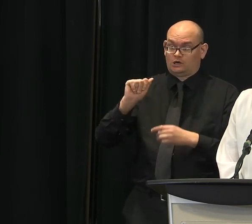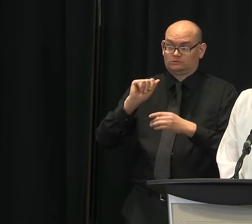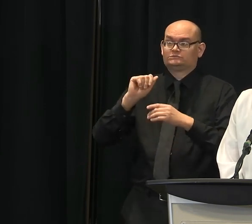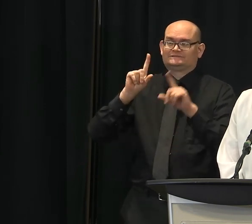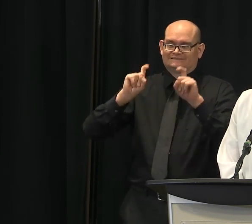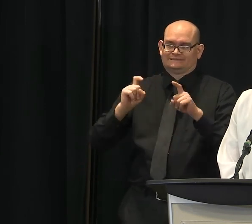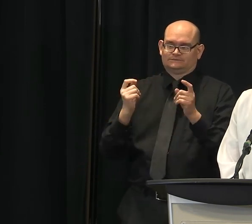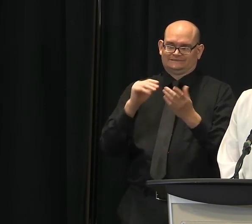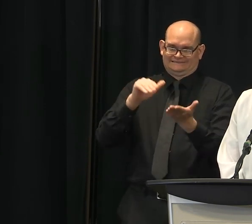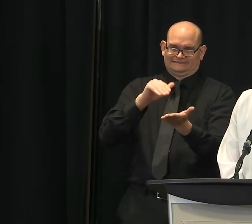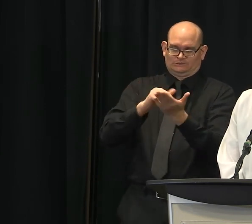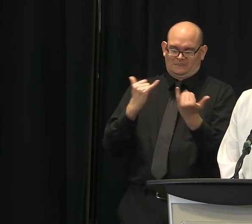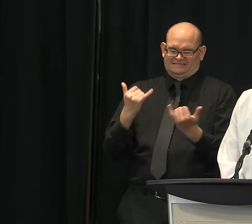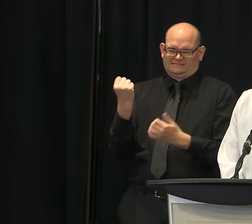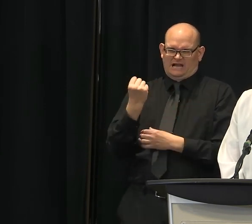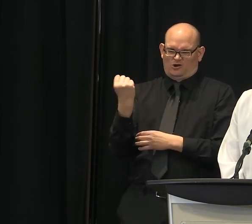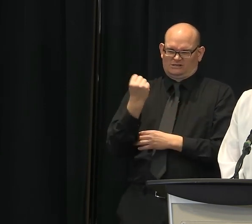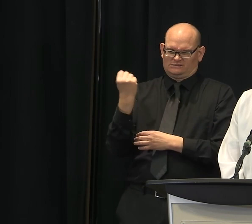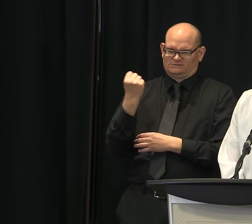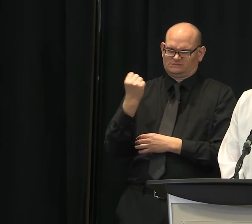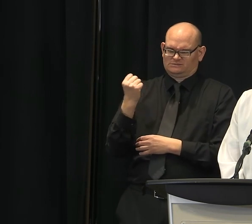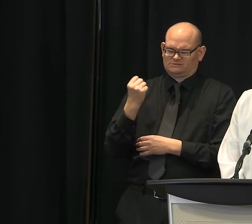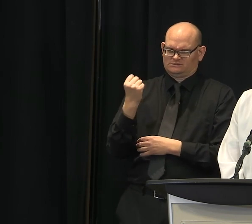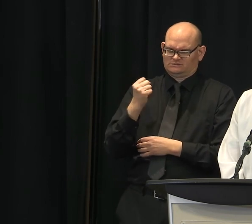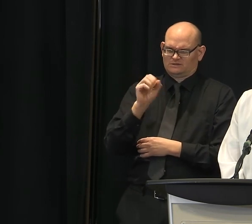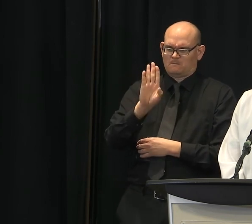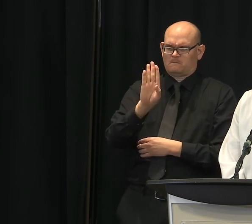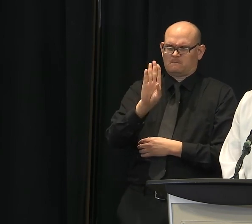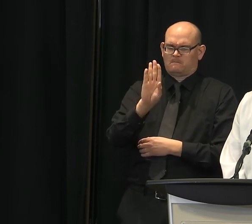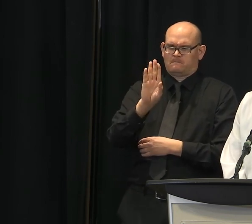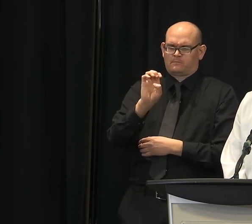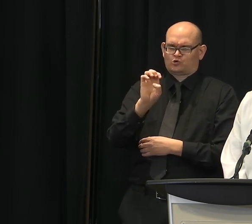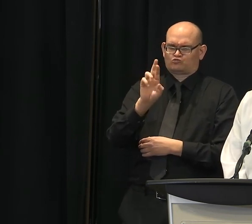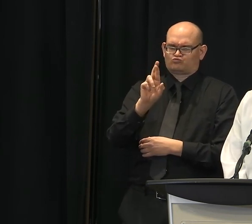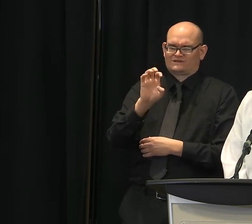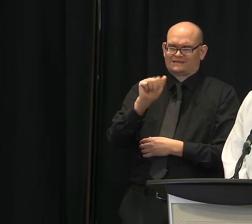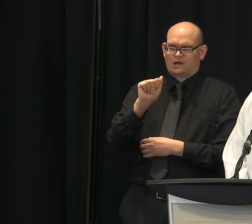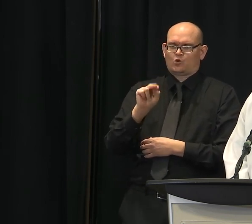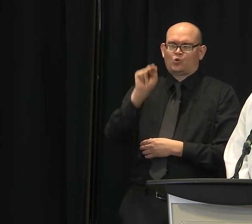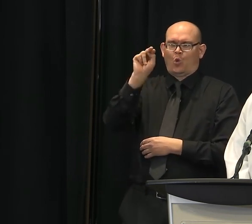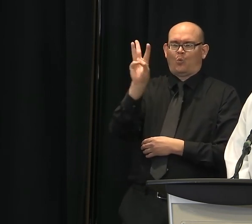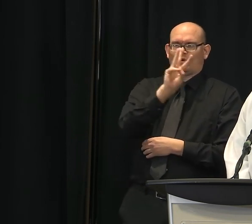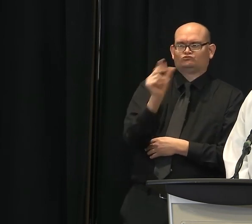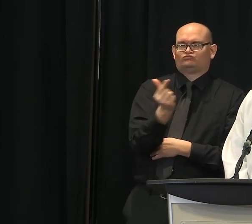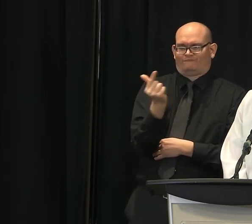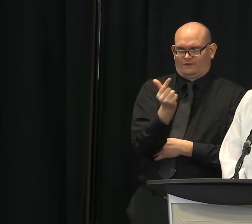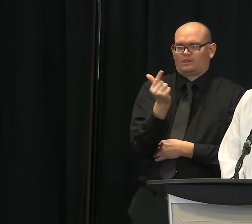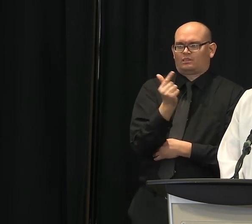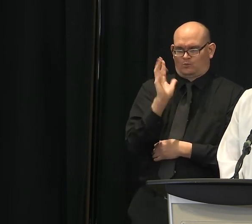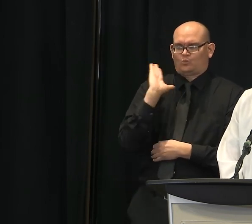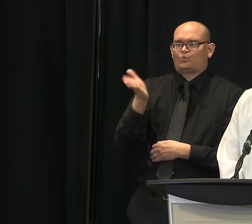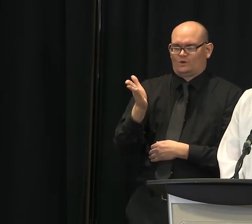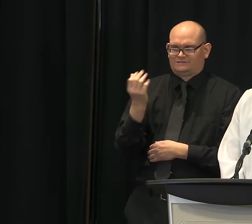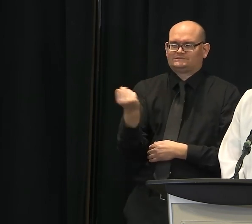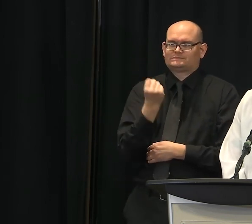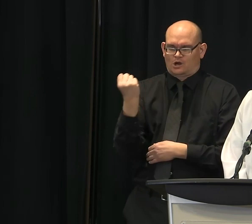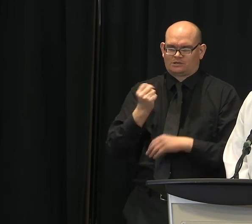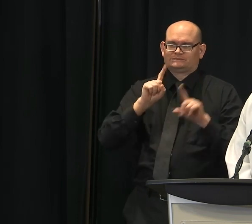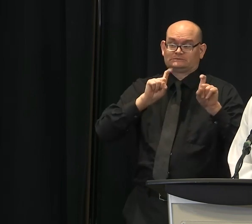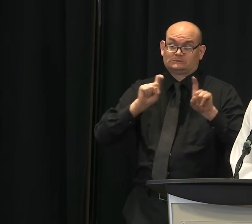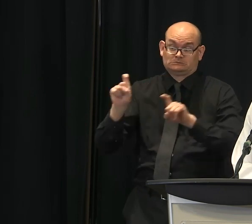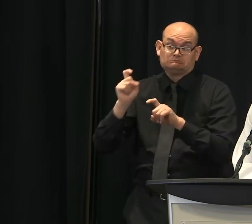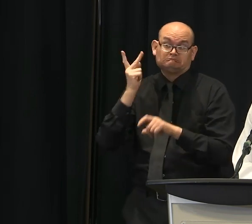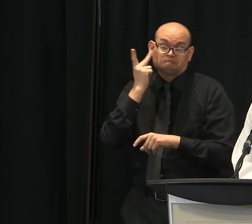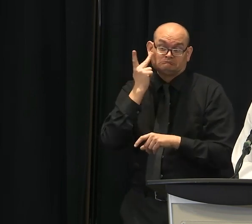we've been, you know, I think, very pleased. And I hope Dr. Traxler and DHEC are pleased with that level of turnout